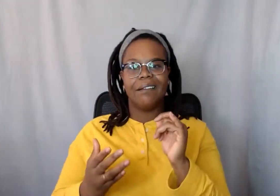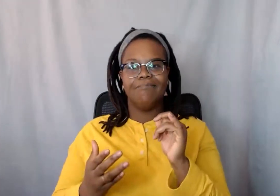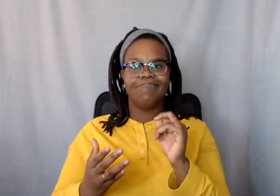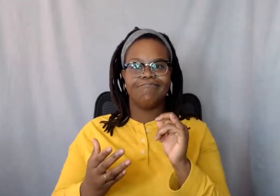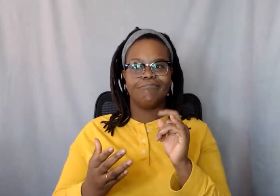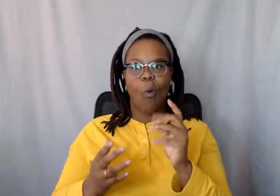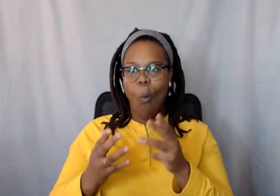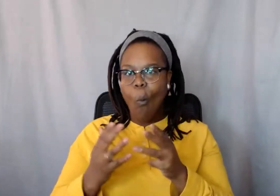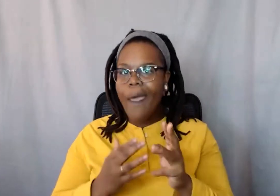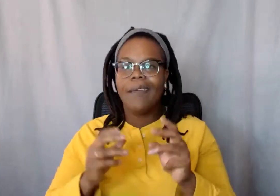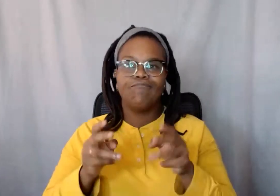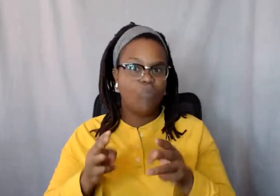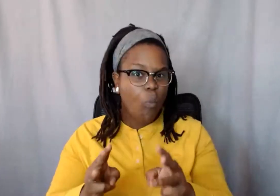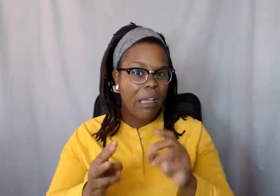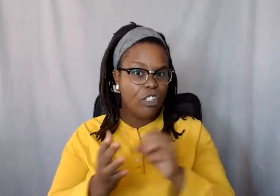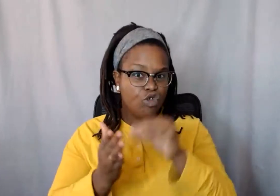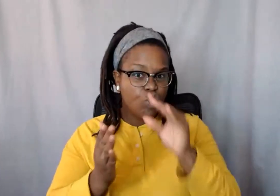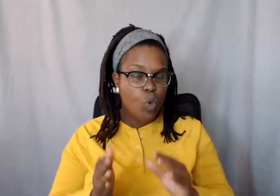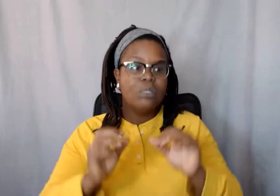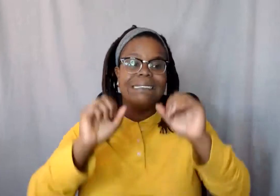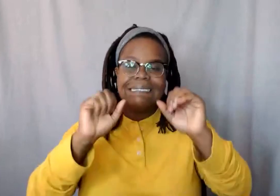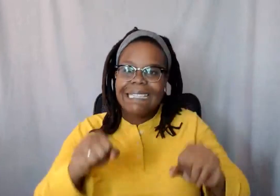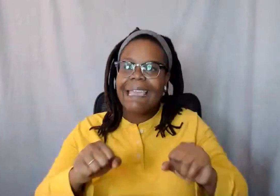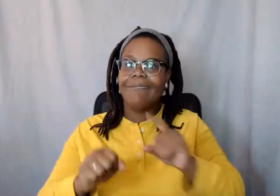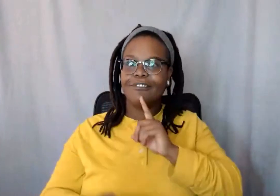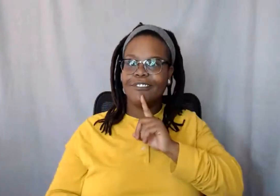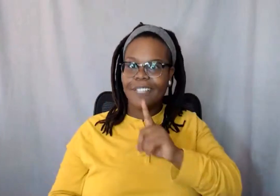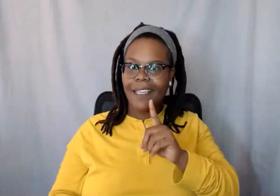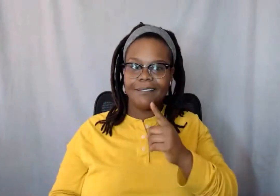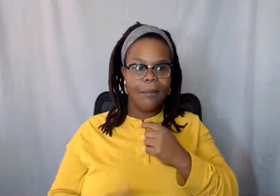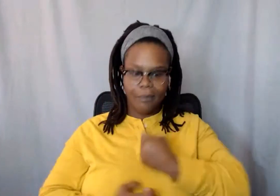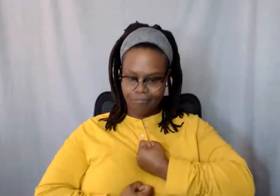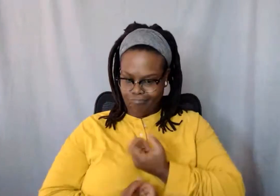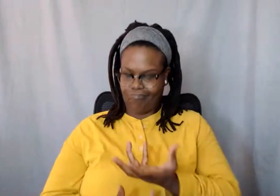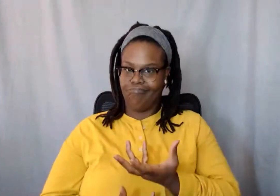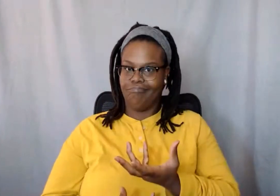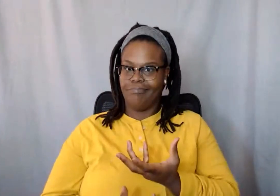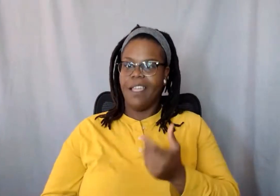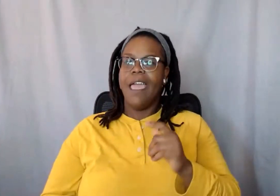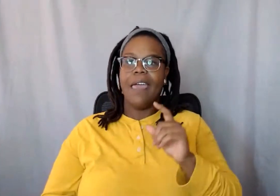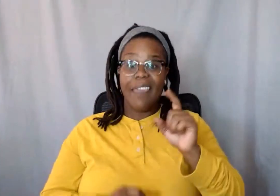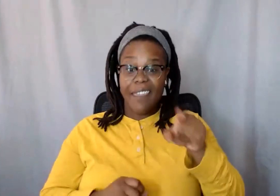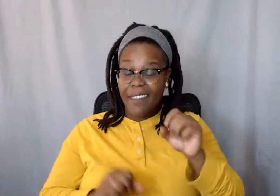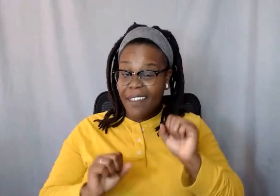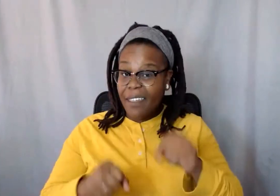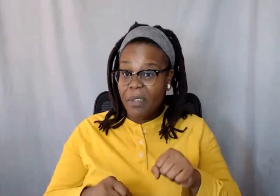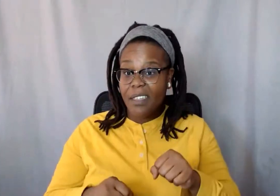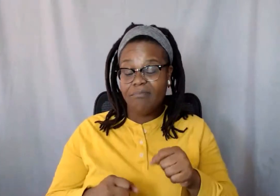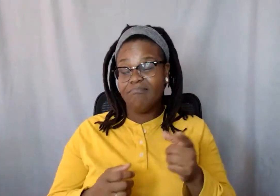can be able to actually say something, but they respond to it unless they actually are being very like trying to trigger